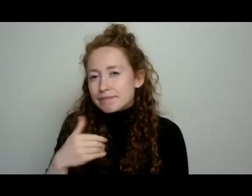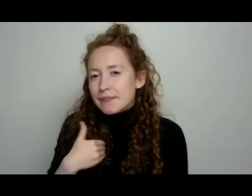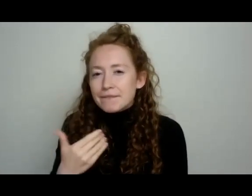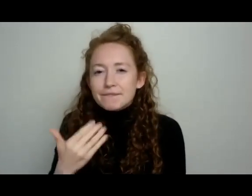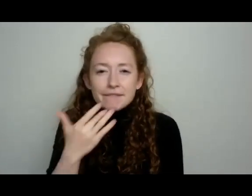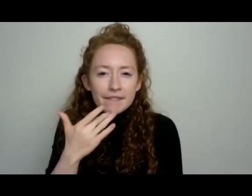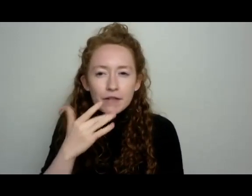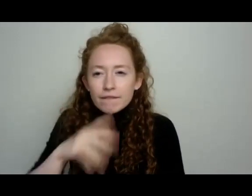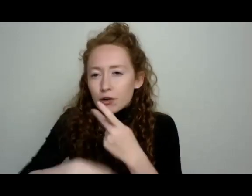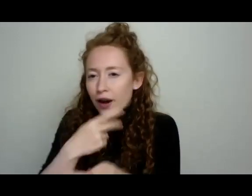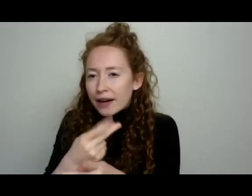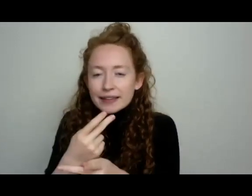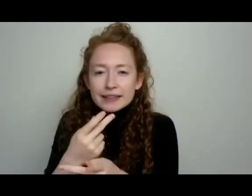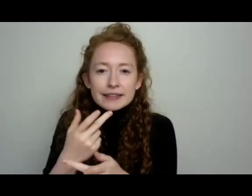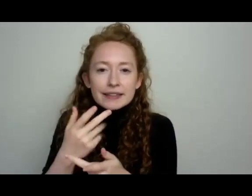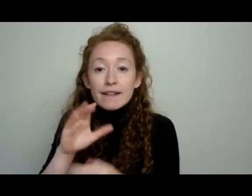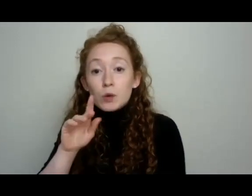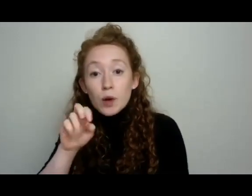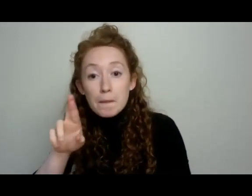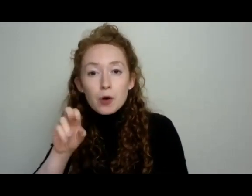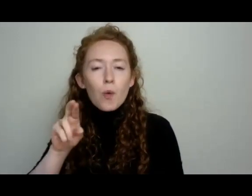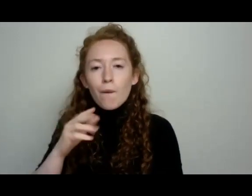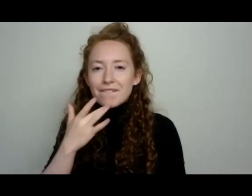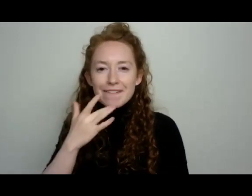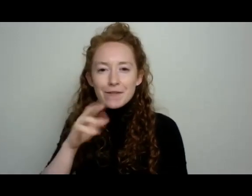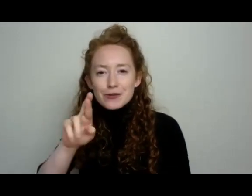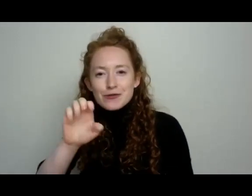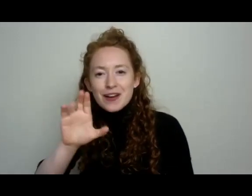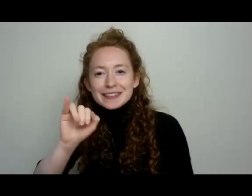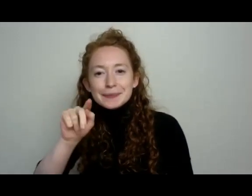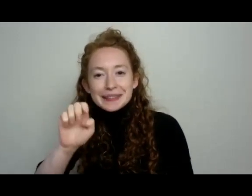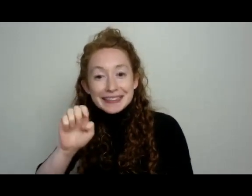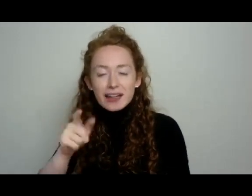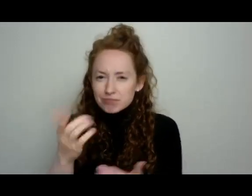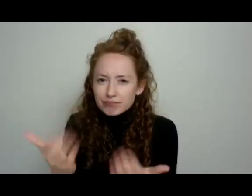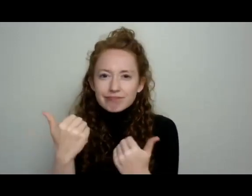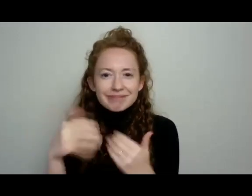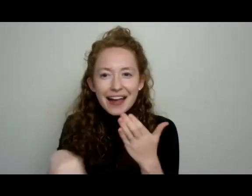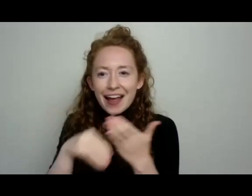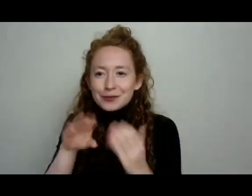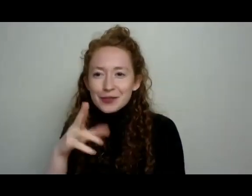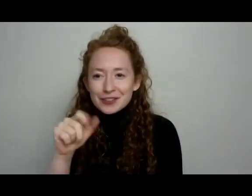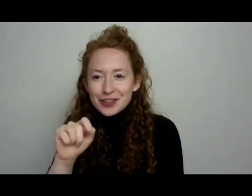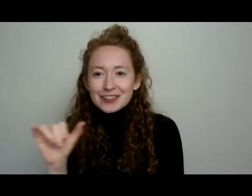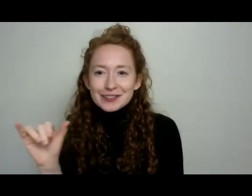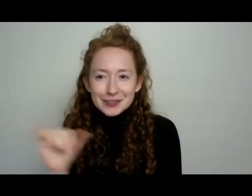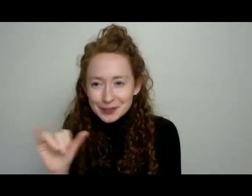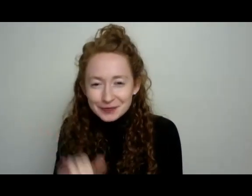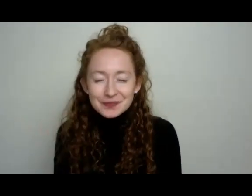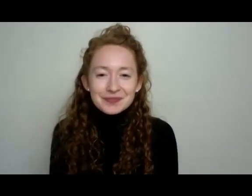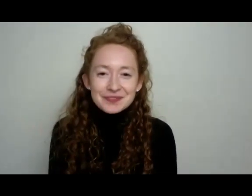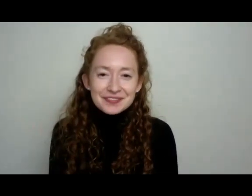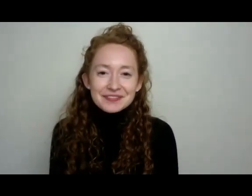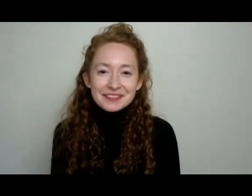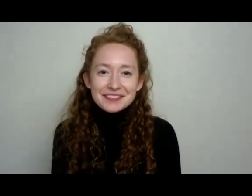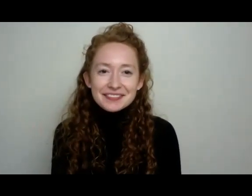cucumber recipe also, please don't hold back. Throw that into the chat as well. And